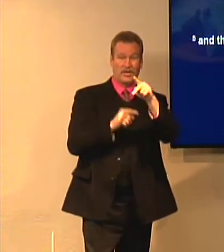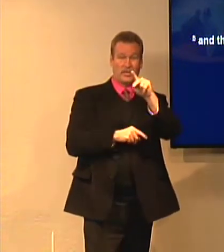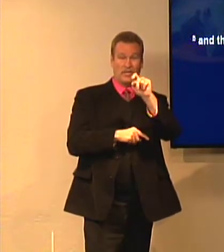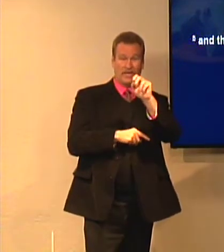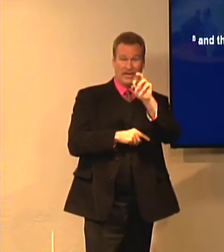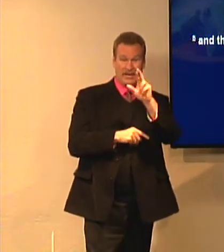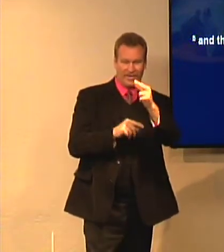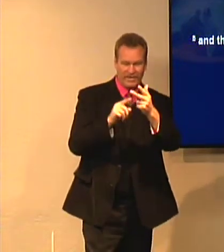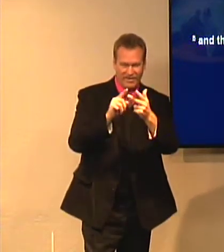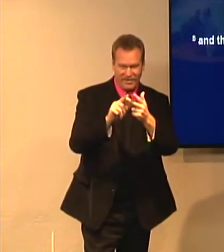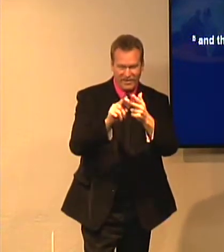Peter,